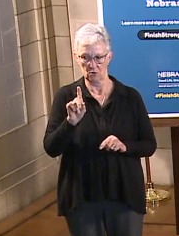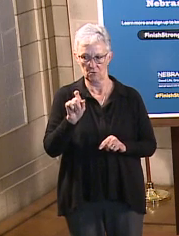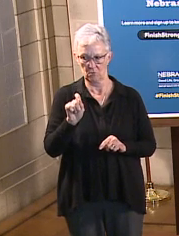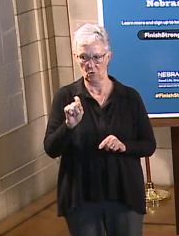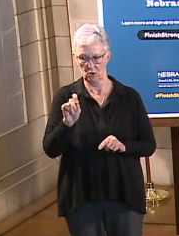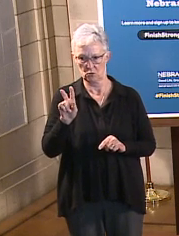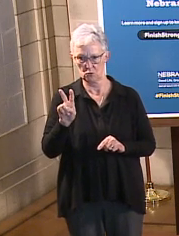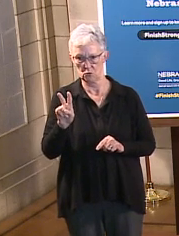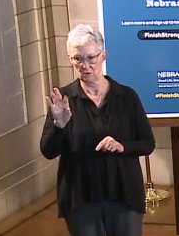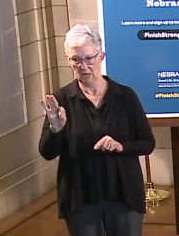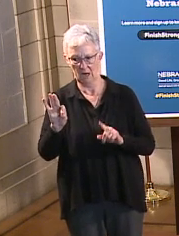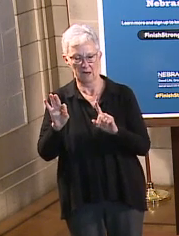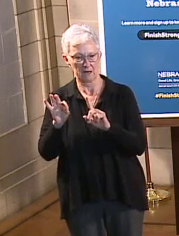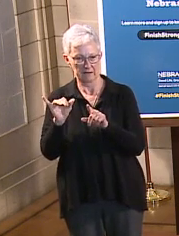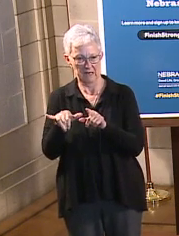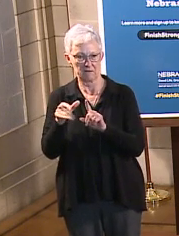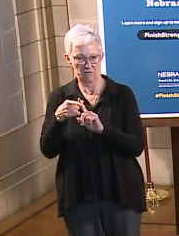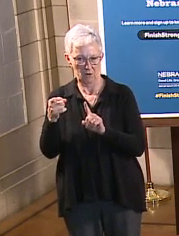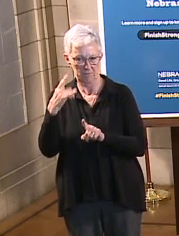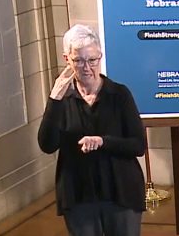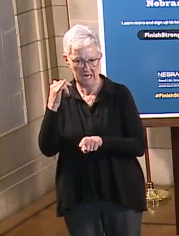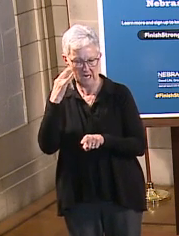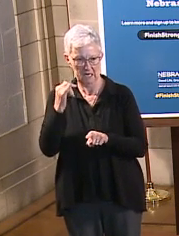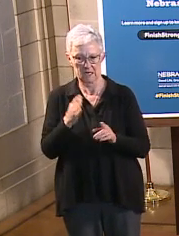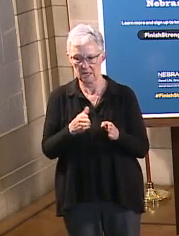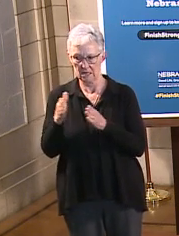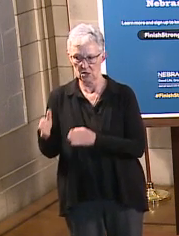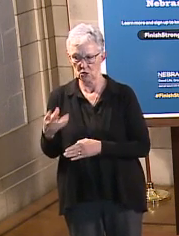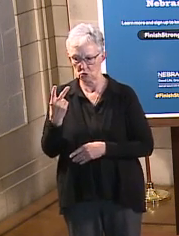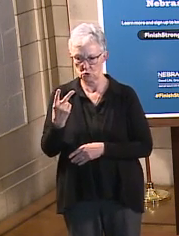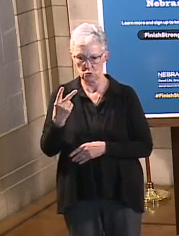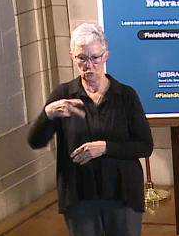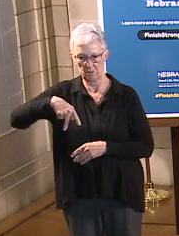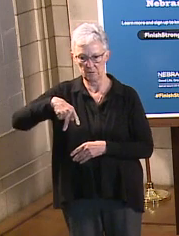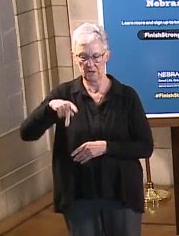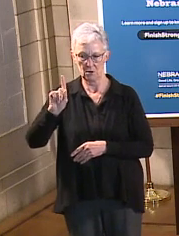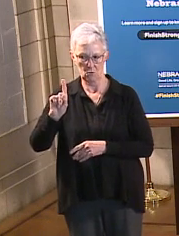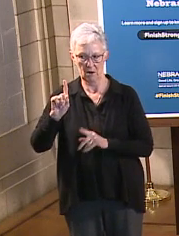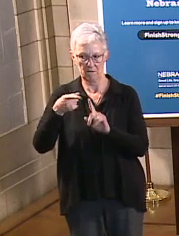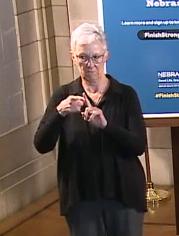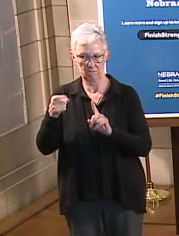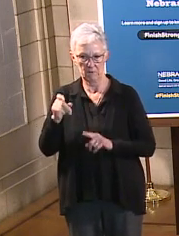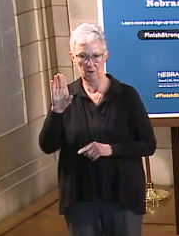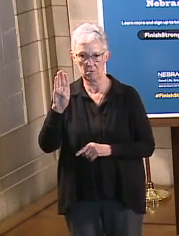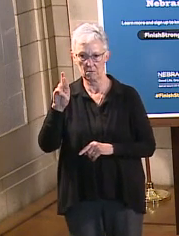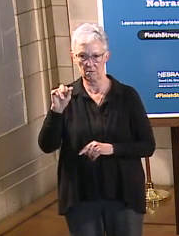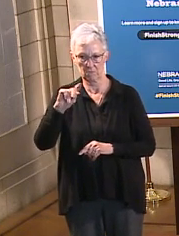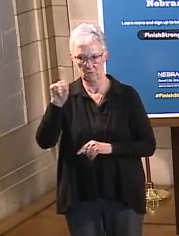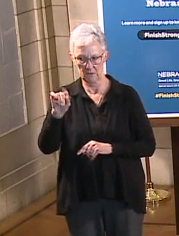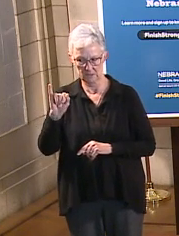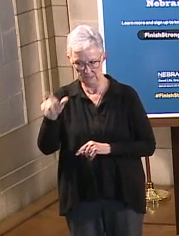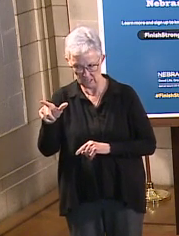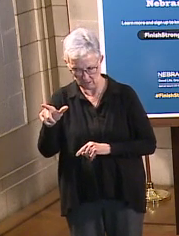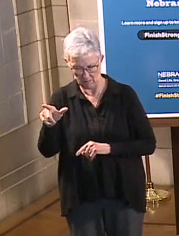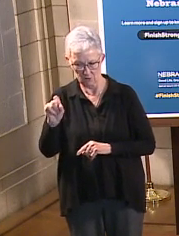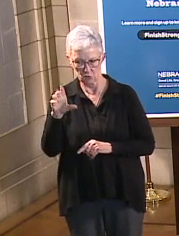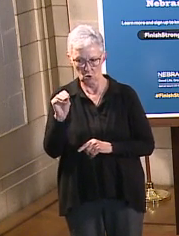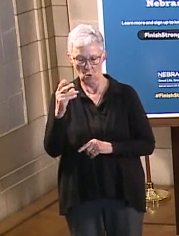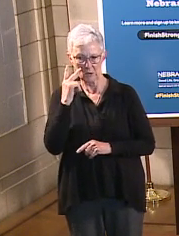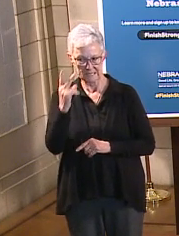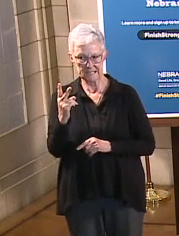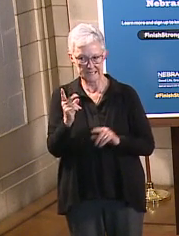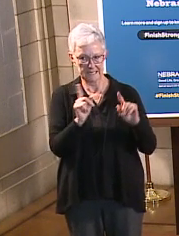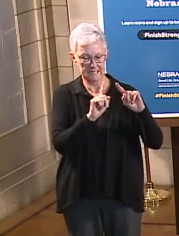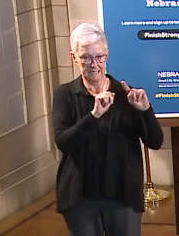which is the California strain, and two are a P.1 or the Brazil strain. So we are